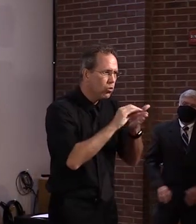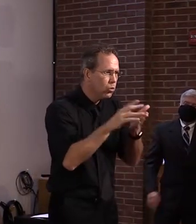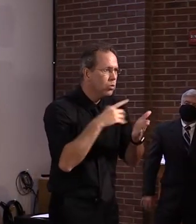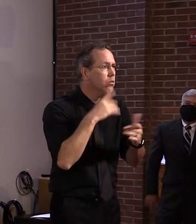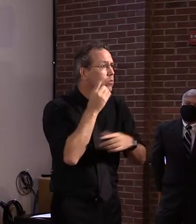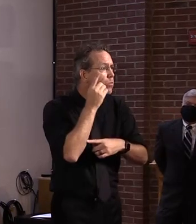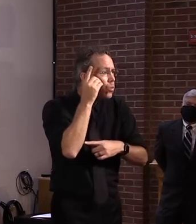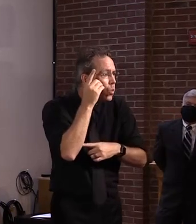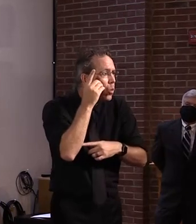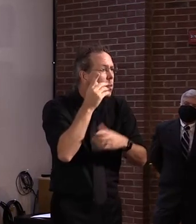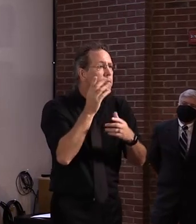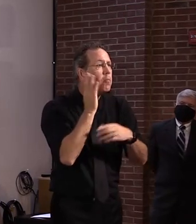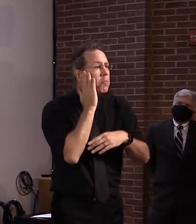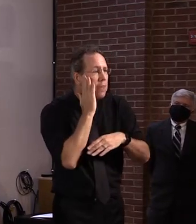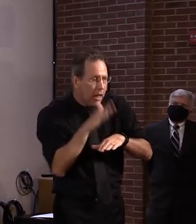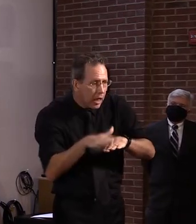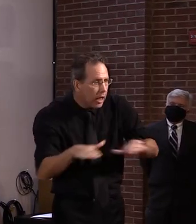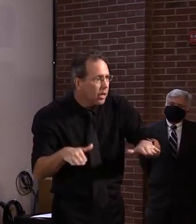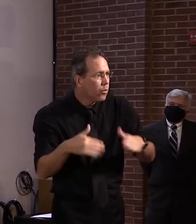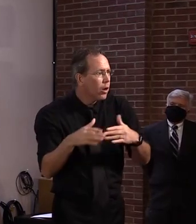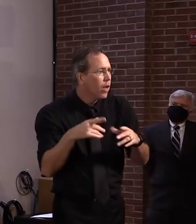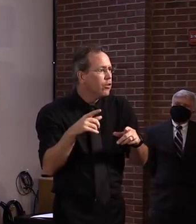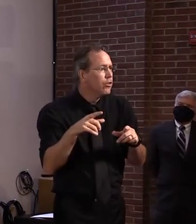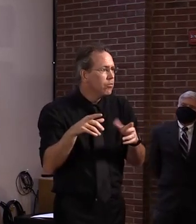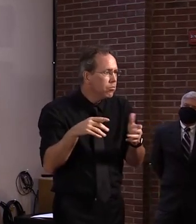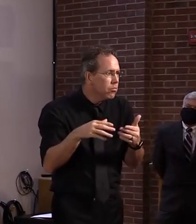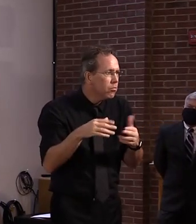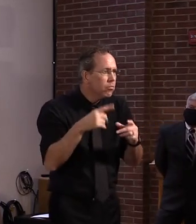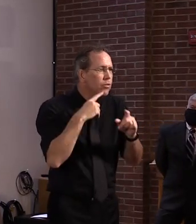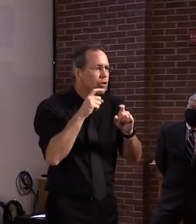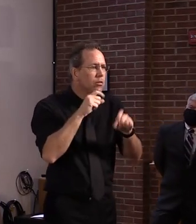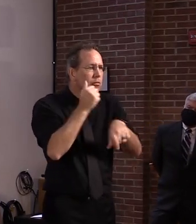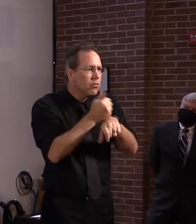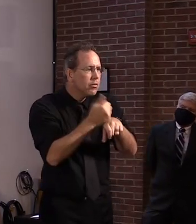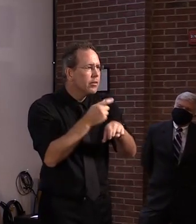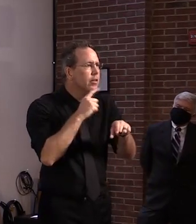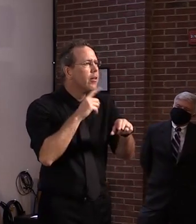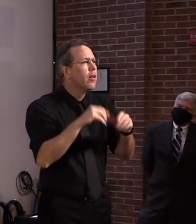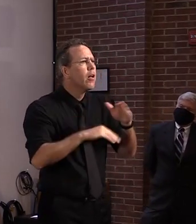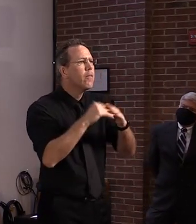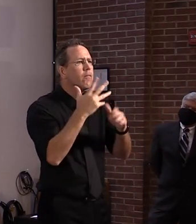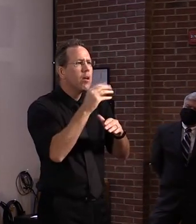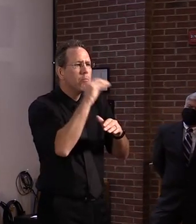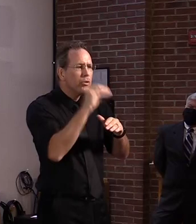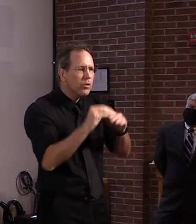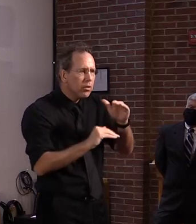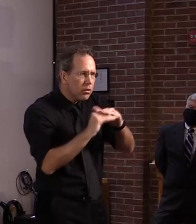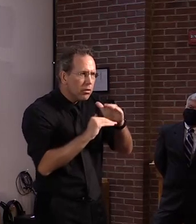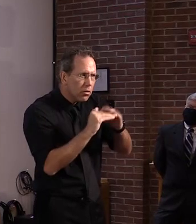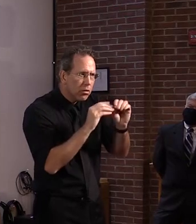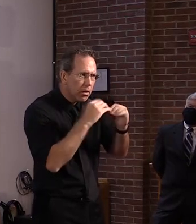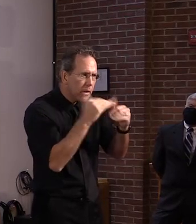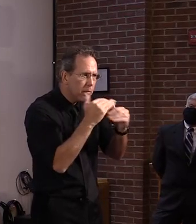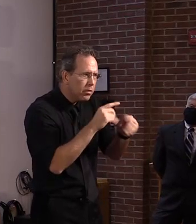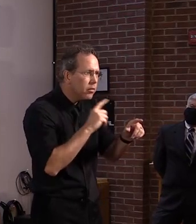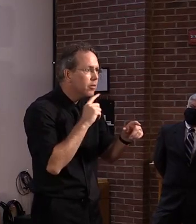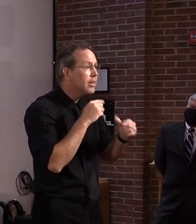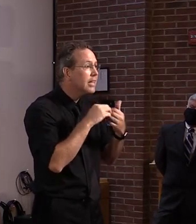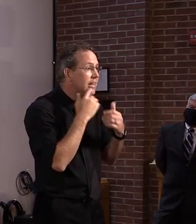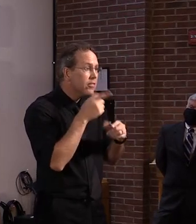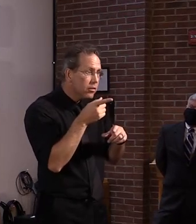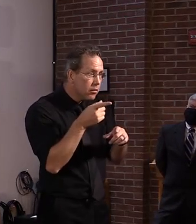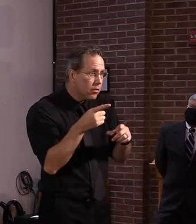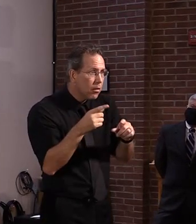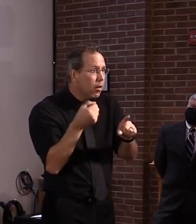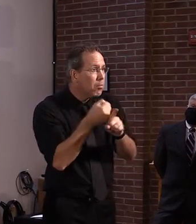living space for 5% of their student body. Um, should they have, uh, a number of people who